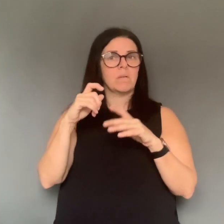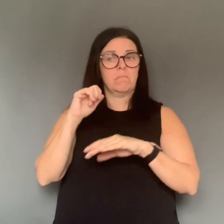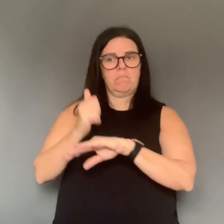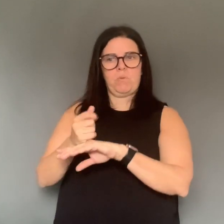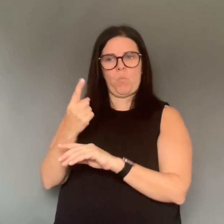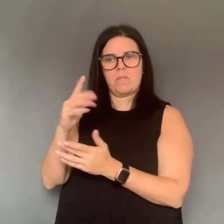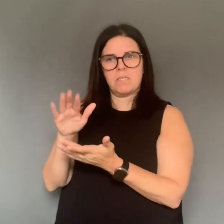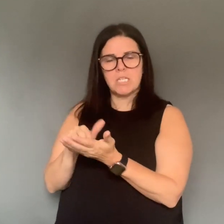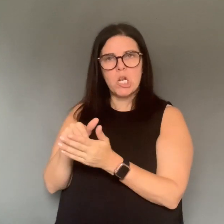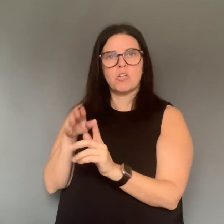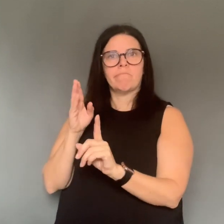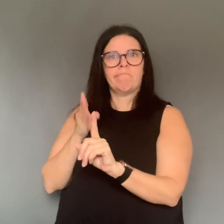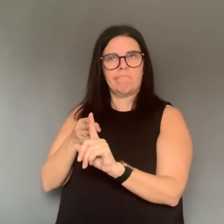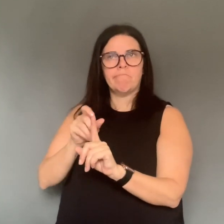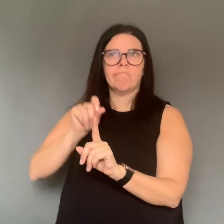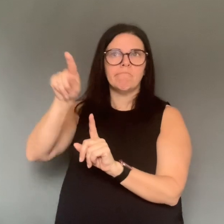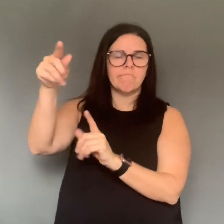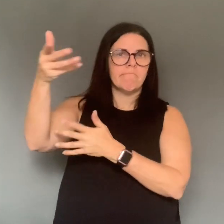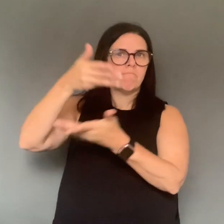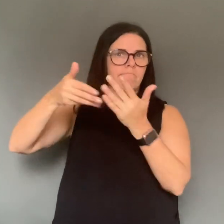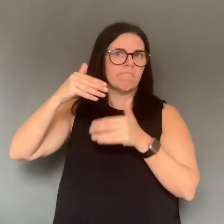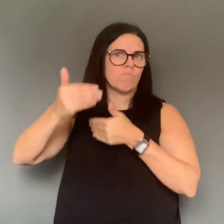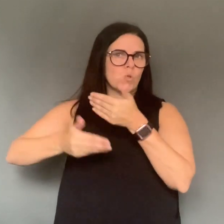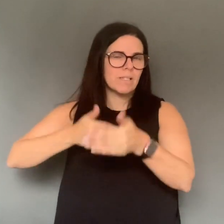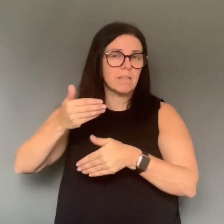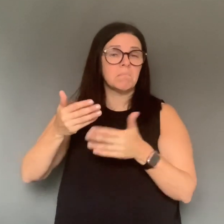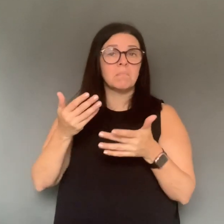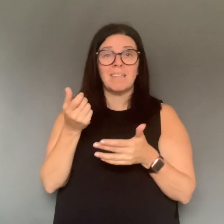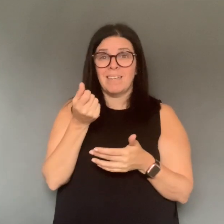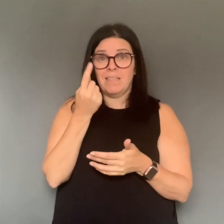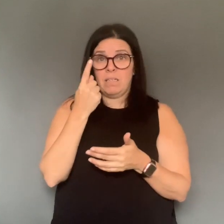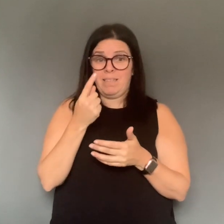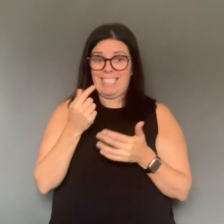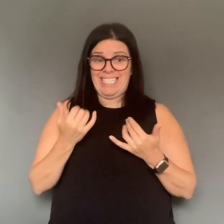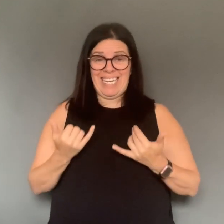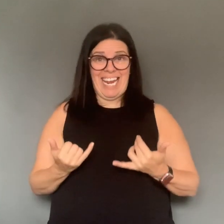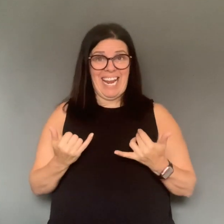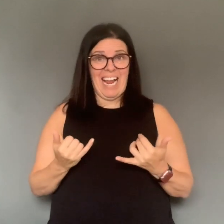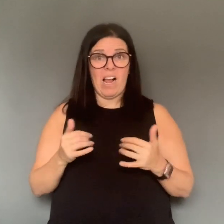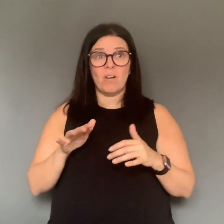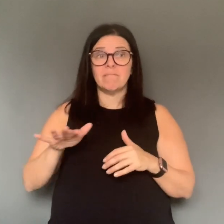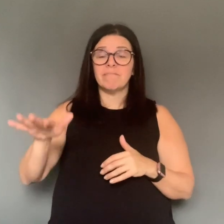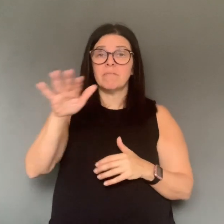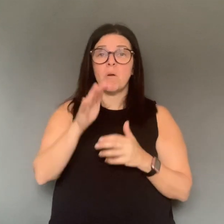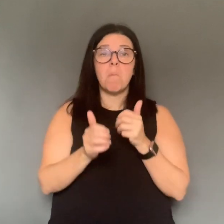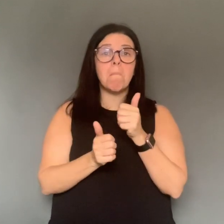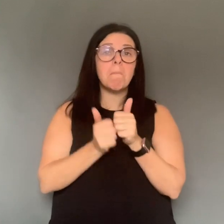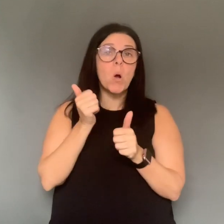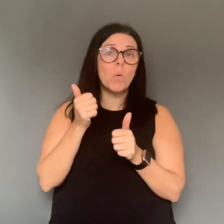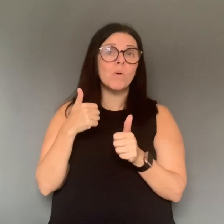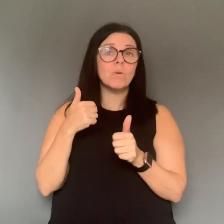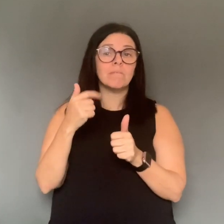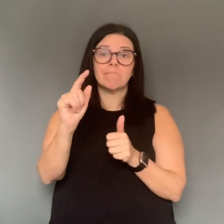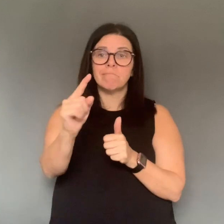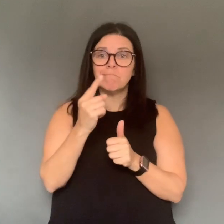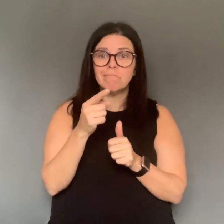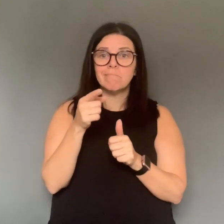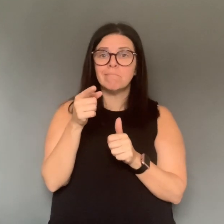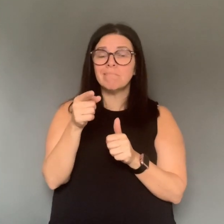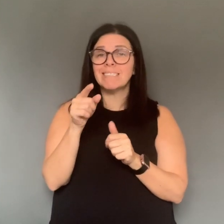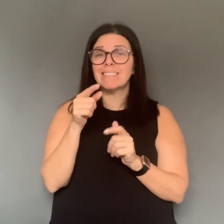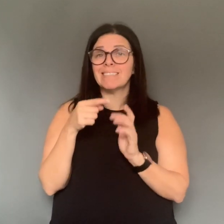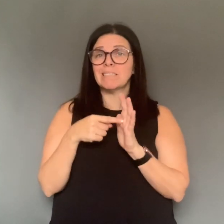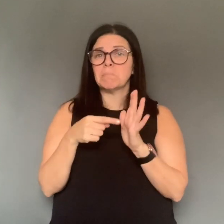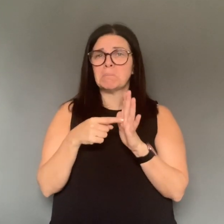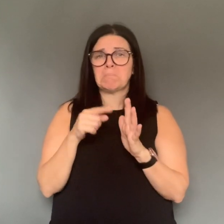There's a capacity to open it, but I think it really depends on our capacity to test those specimens as well. So I think it's just the balance. And